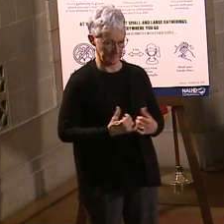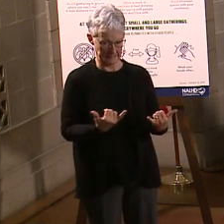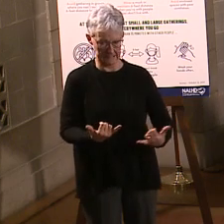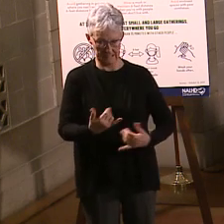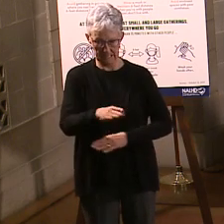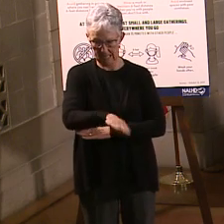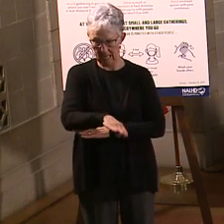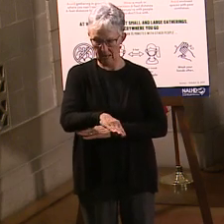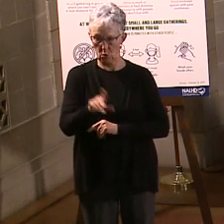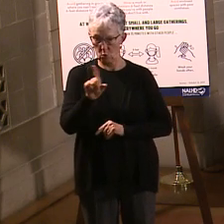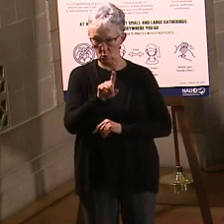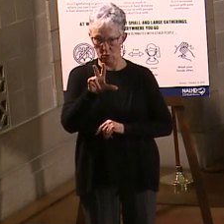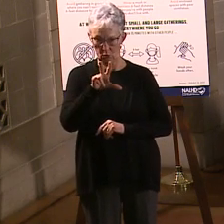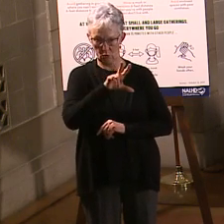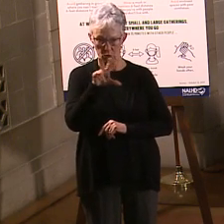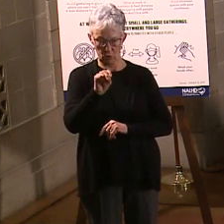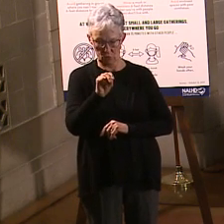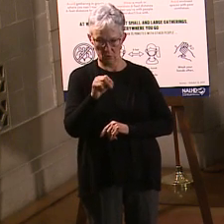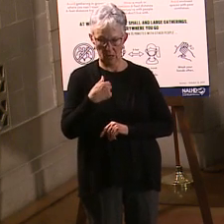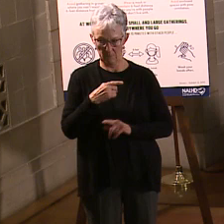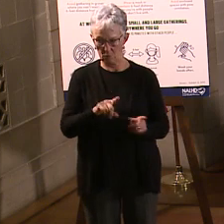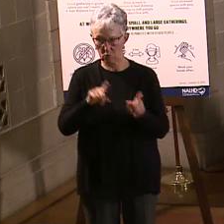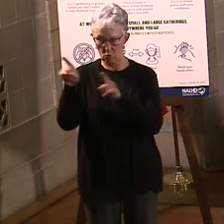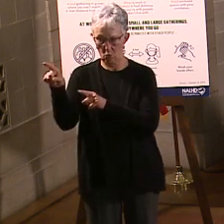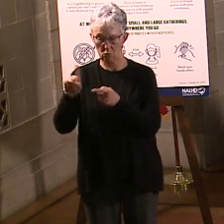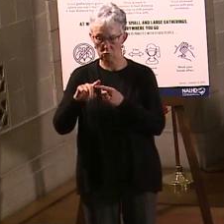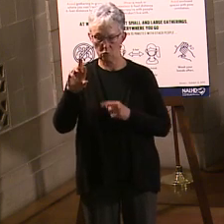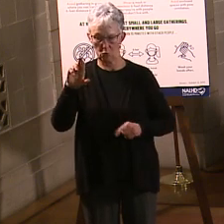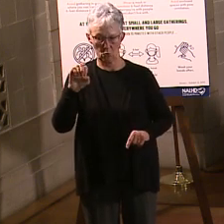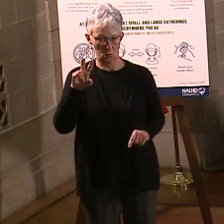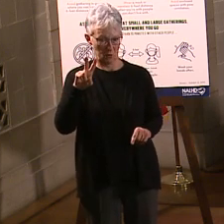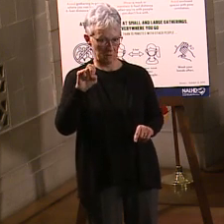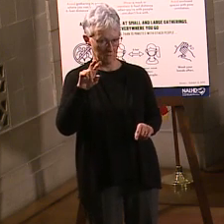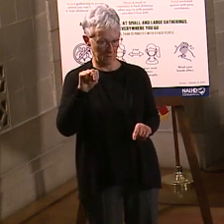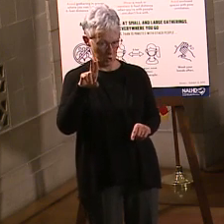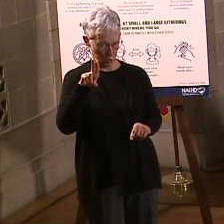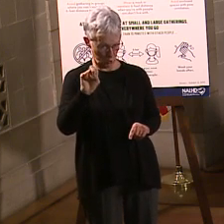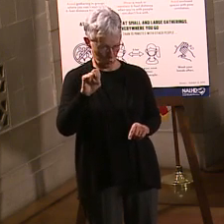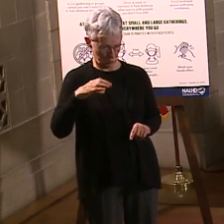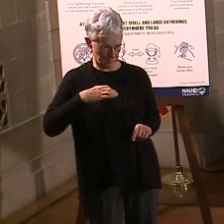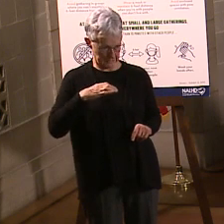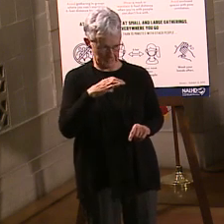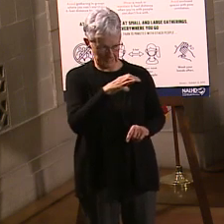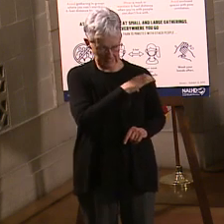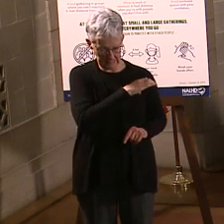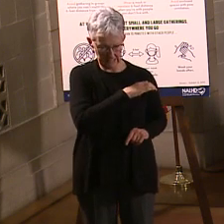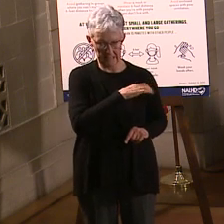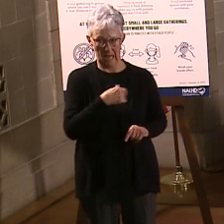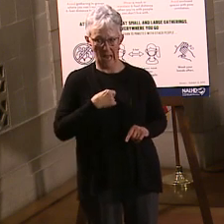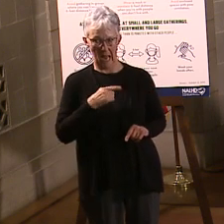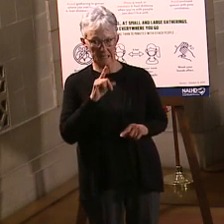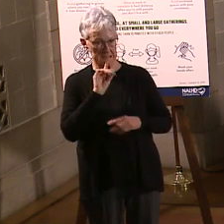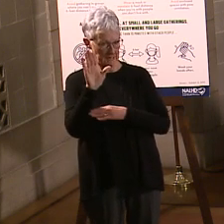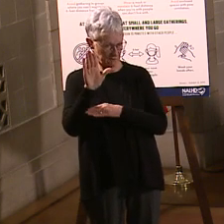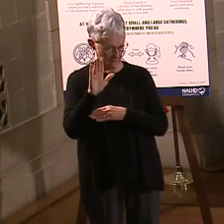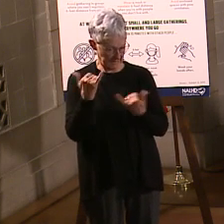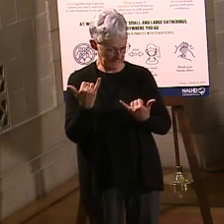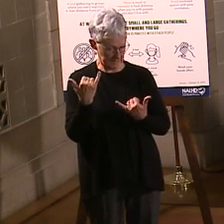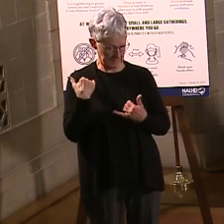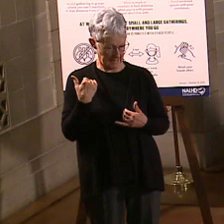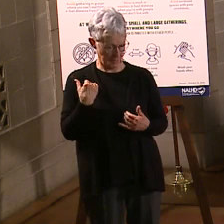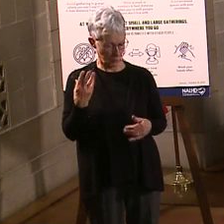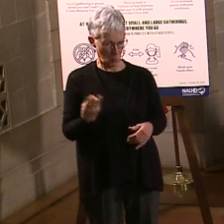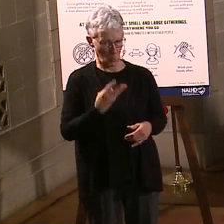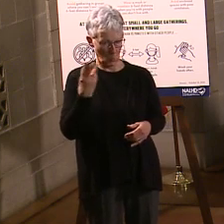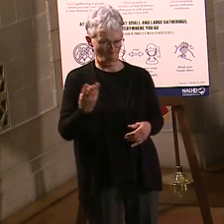afternoon at 1.30 in front of the Revenue Committee again. I was testifying earlier this week with regard to LR22CA Wednesday, which is why